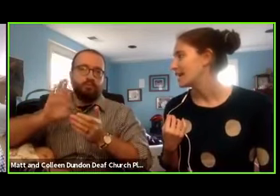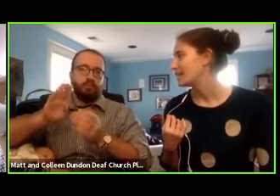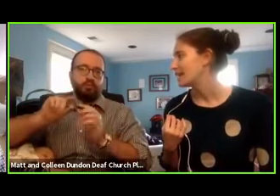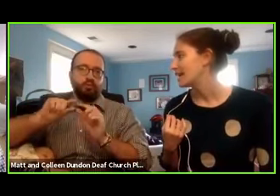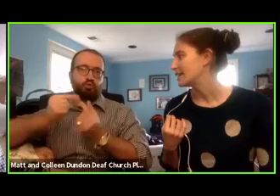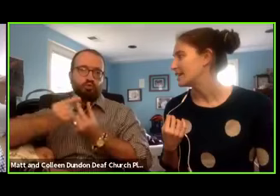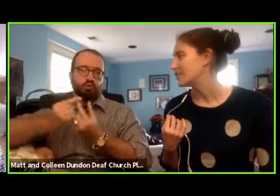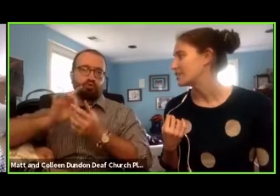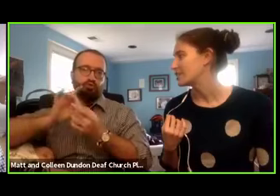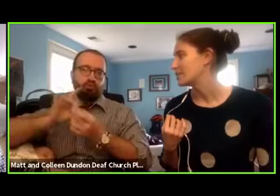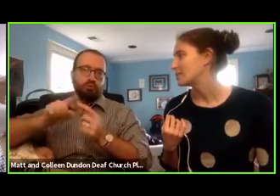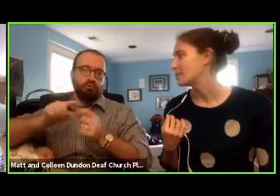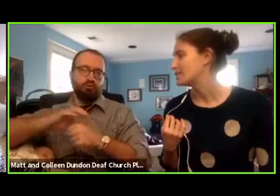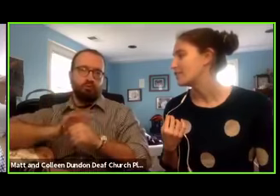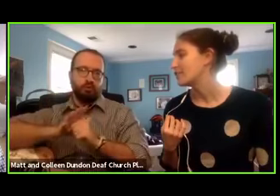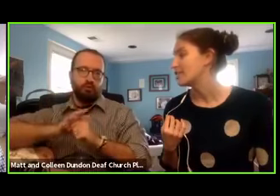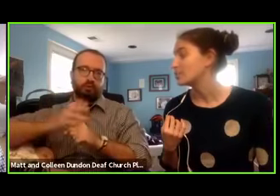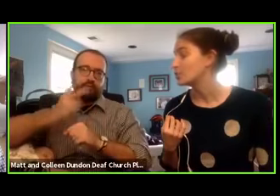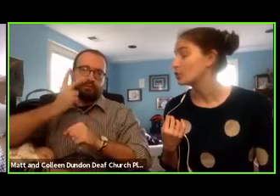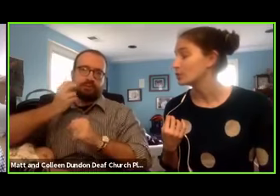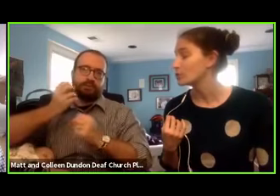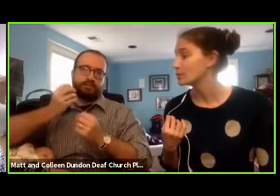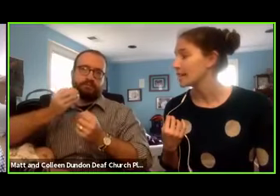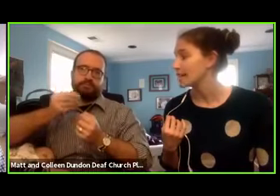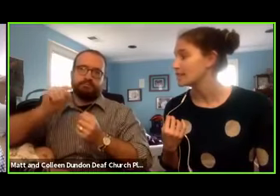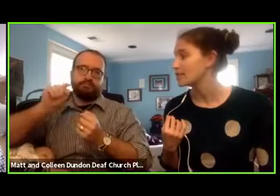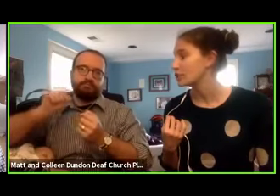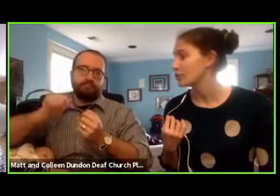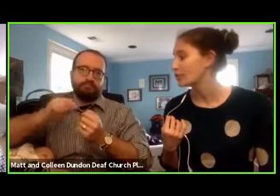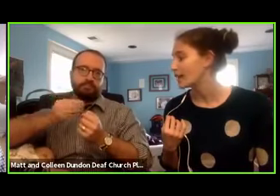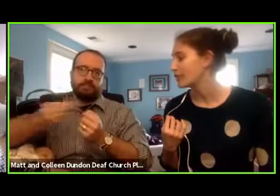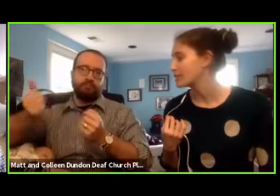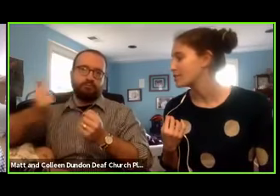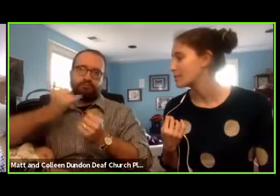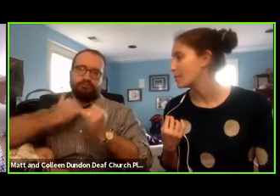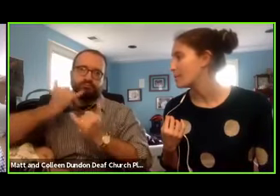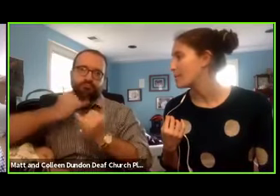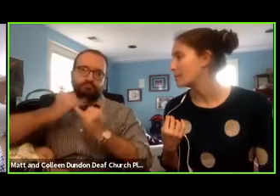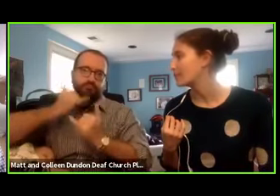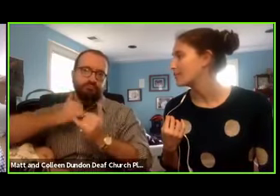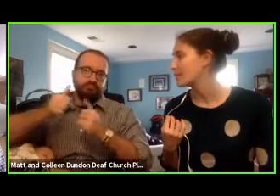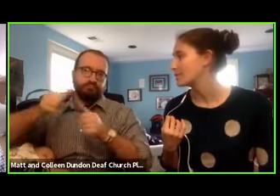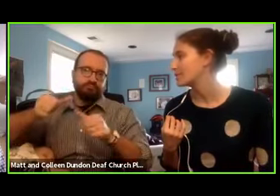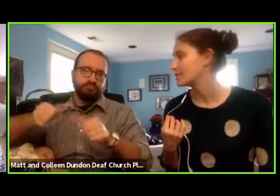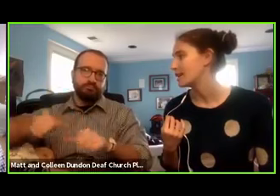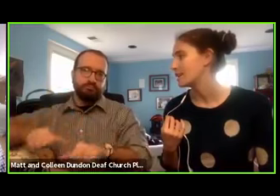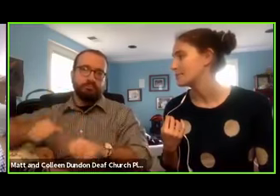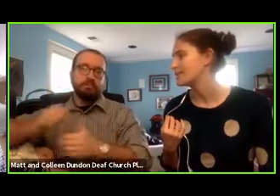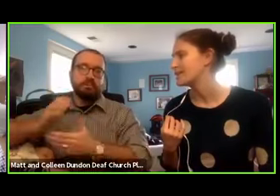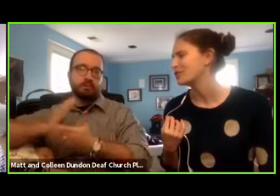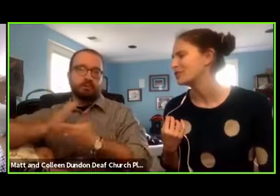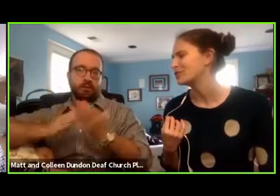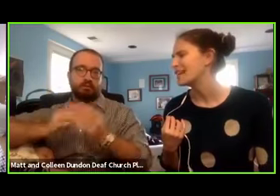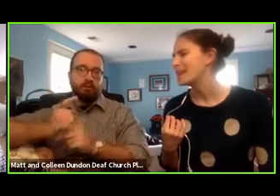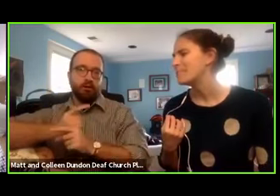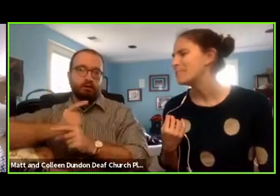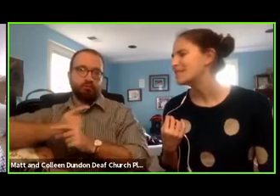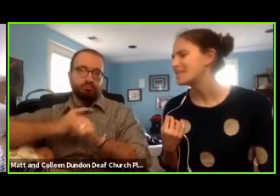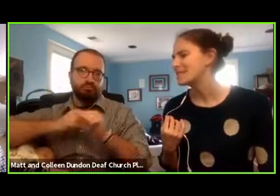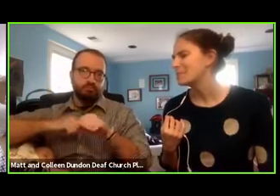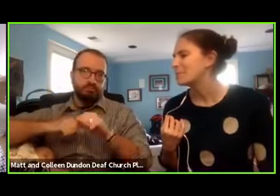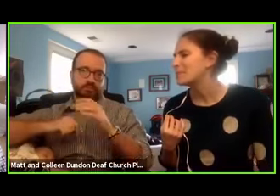And then there's some Deaf Facebook groups related to coronavirus. So I'm a member of them, and there's several